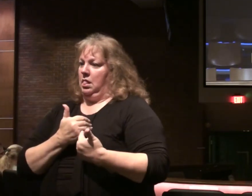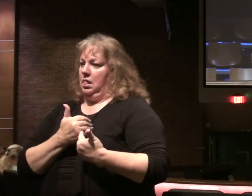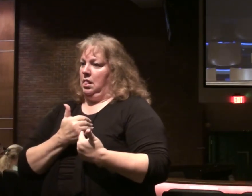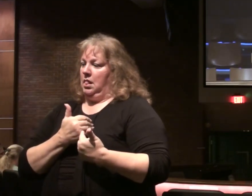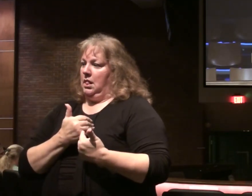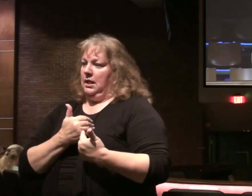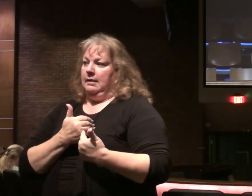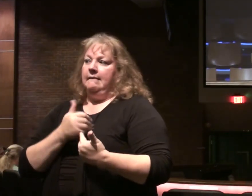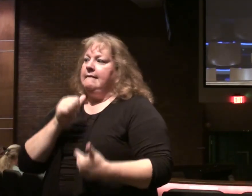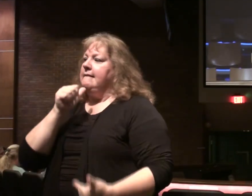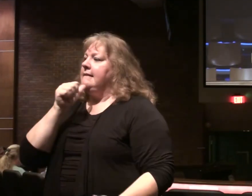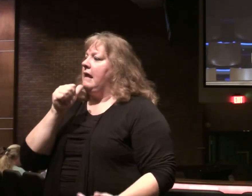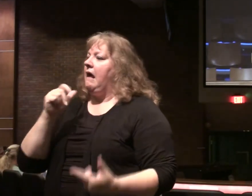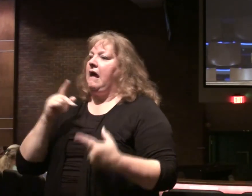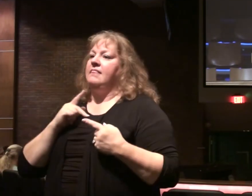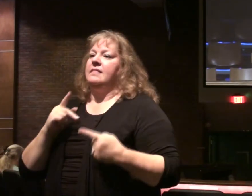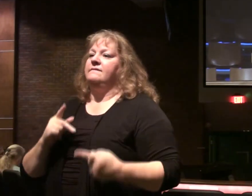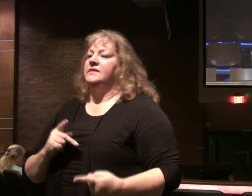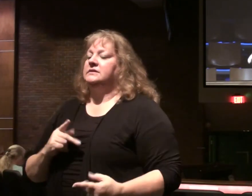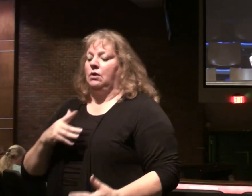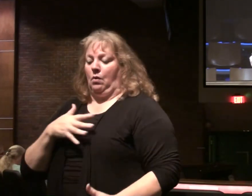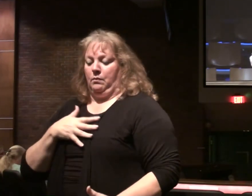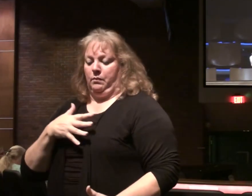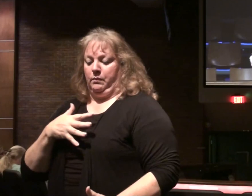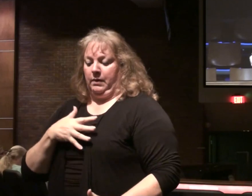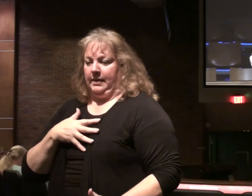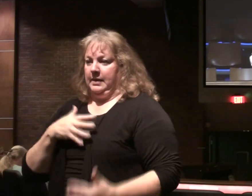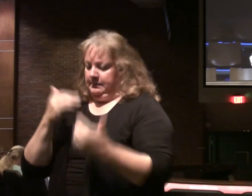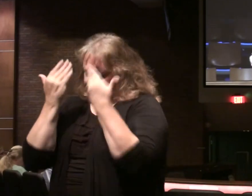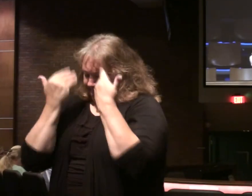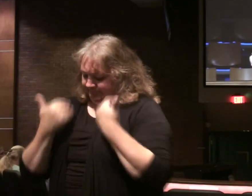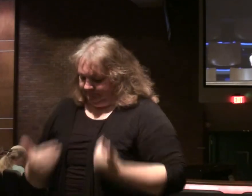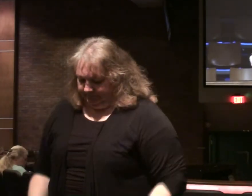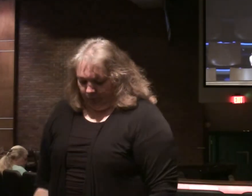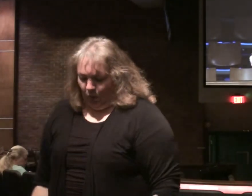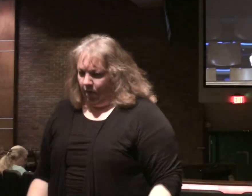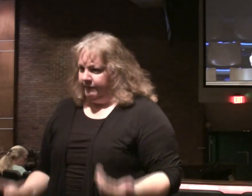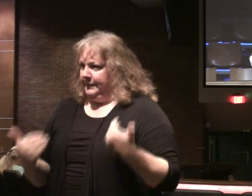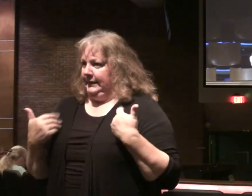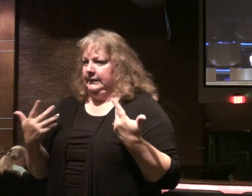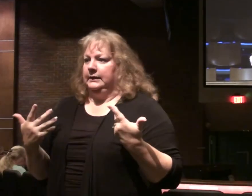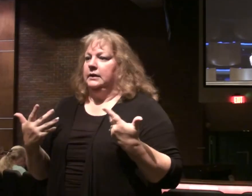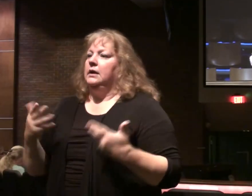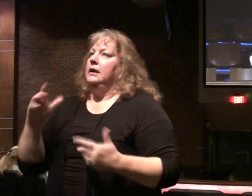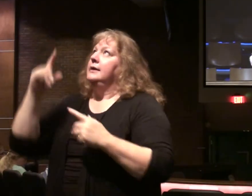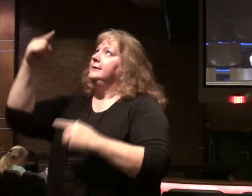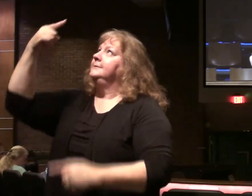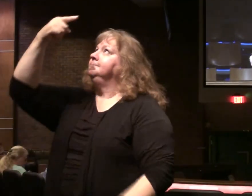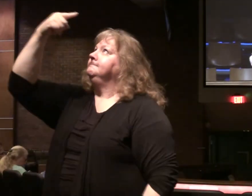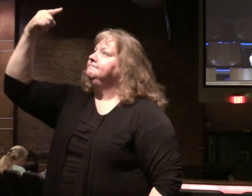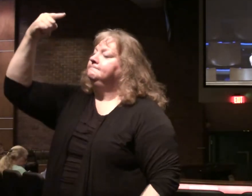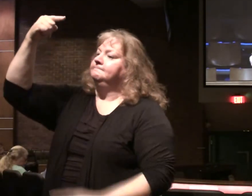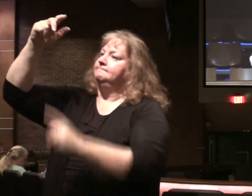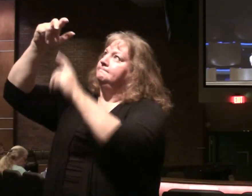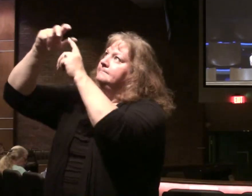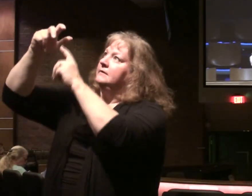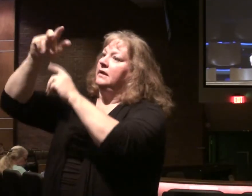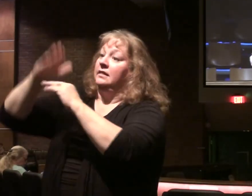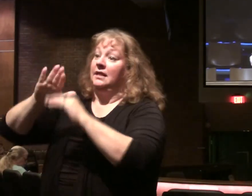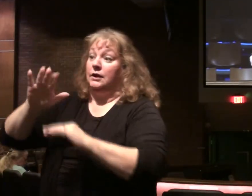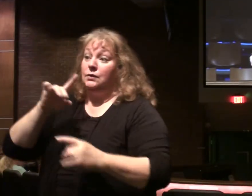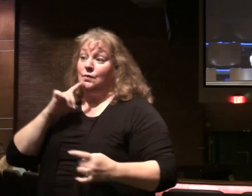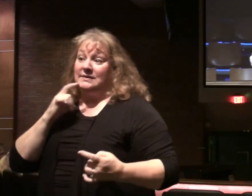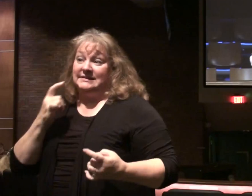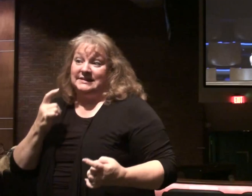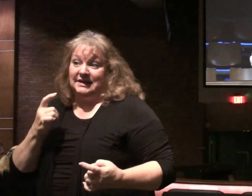is. Not just the physical breath. But the entire being. The entire life. Christ must be more important. Than your sin.